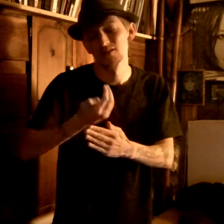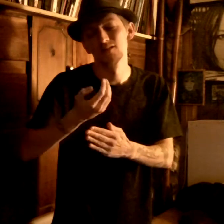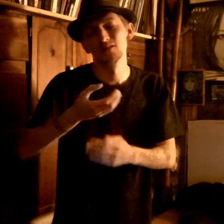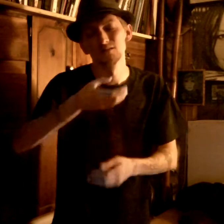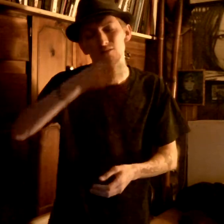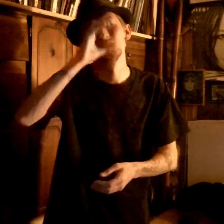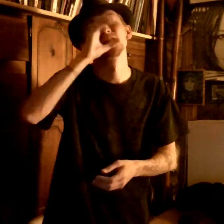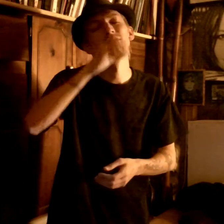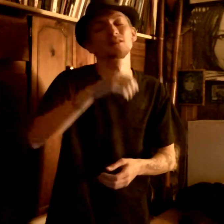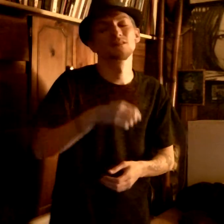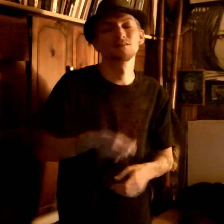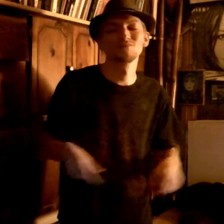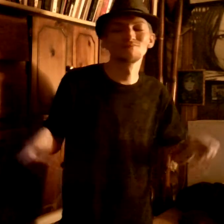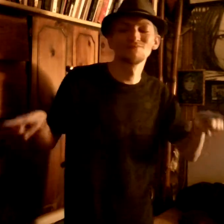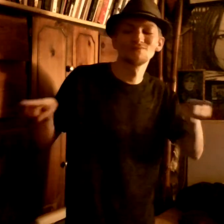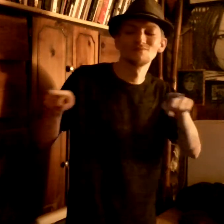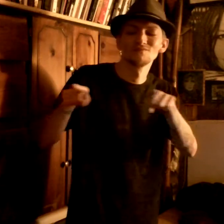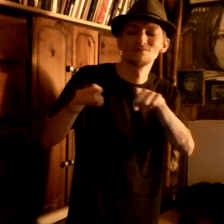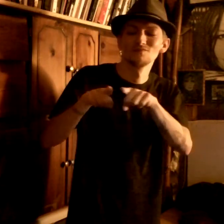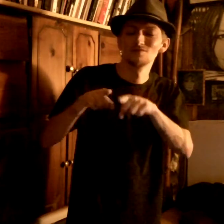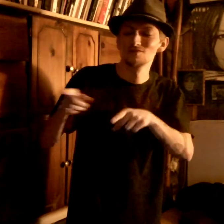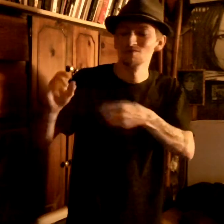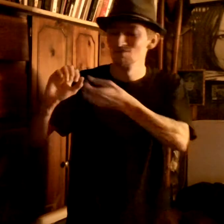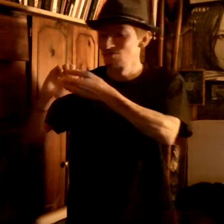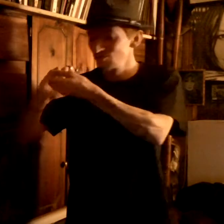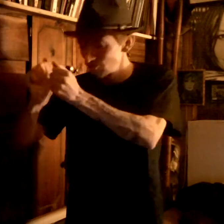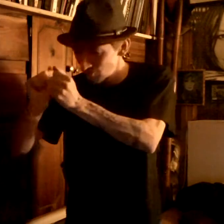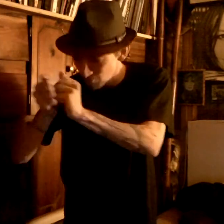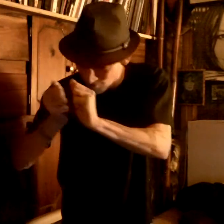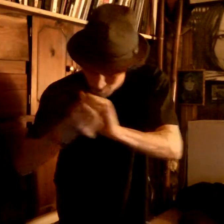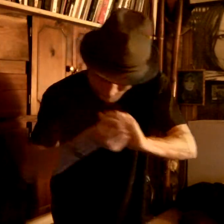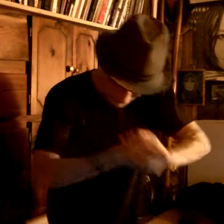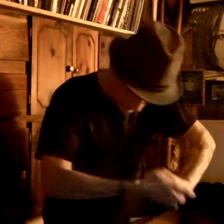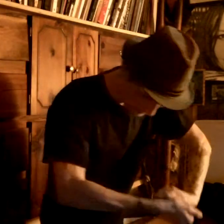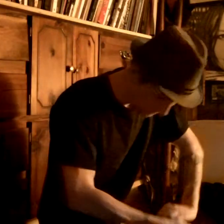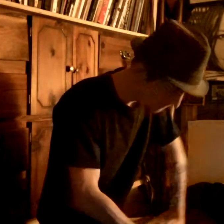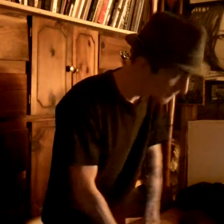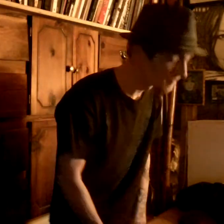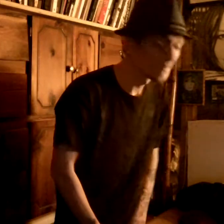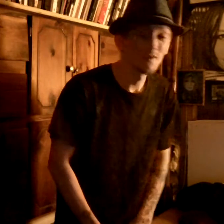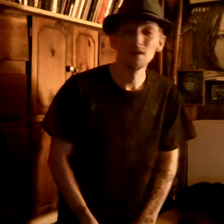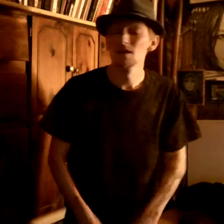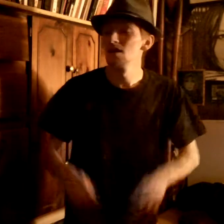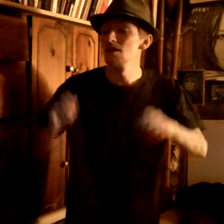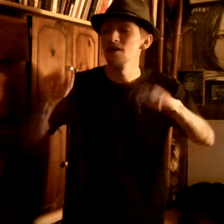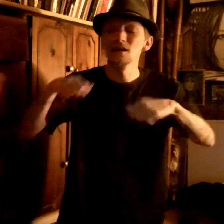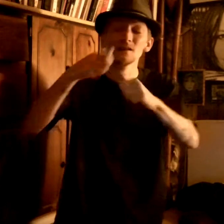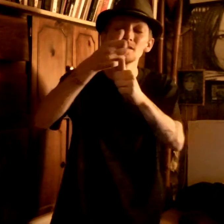strength As they're transitioning Can